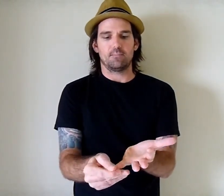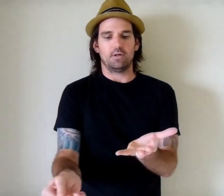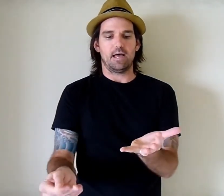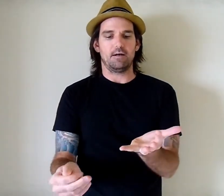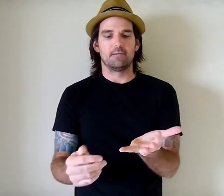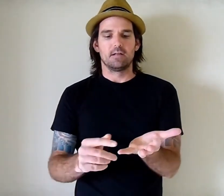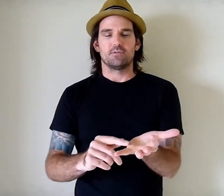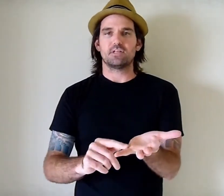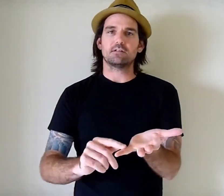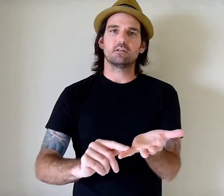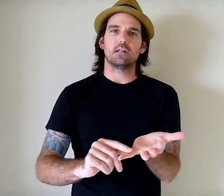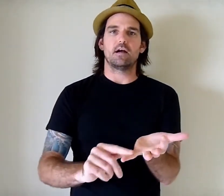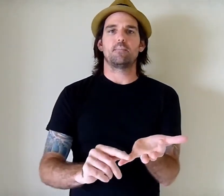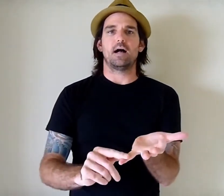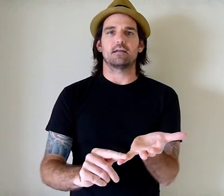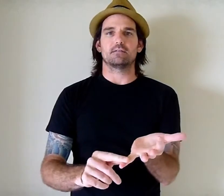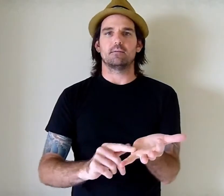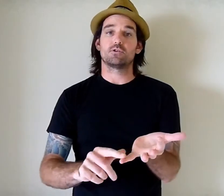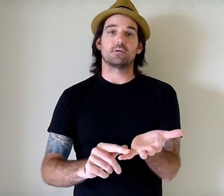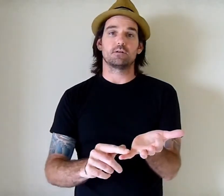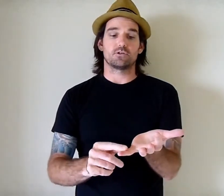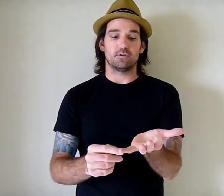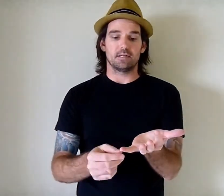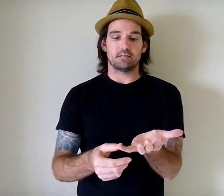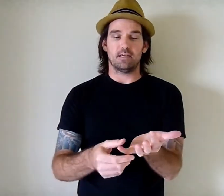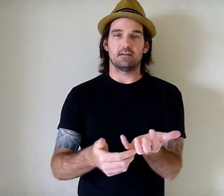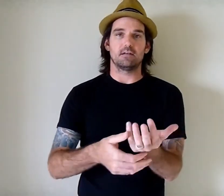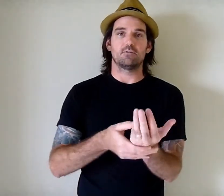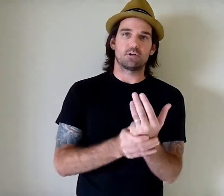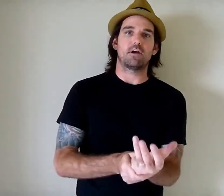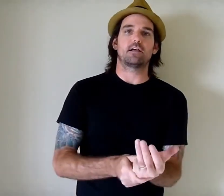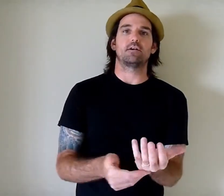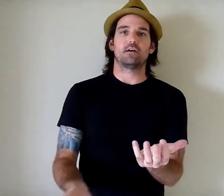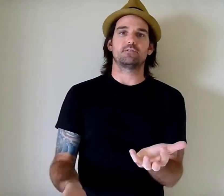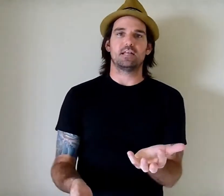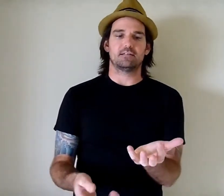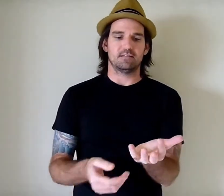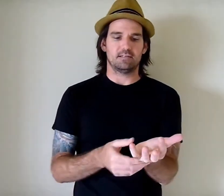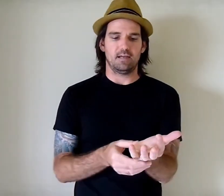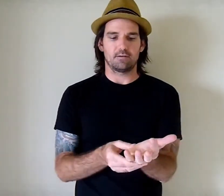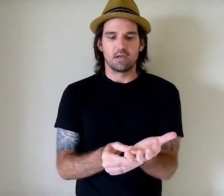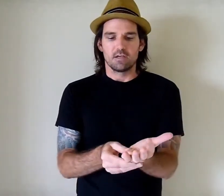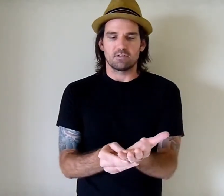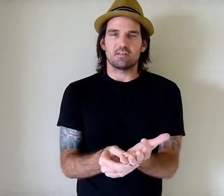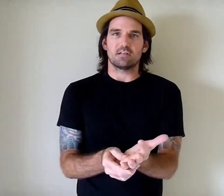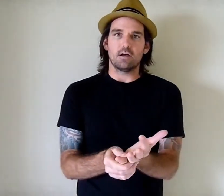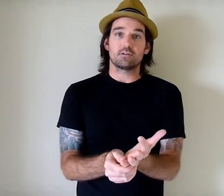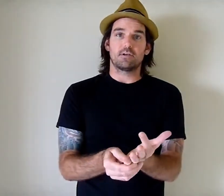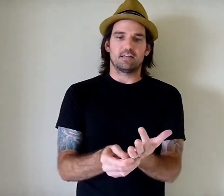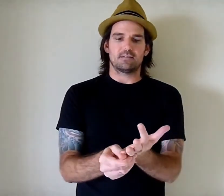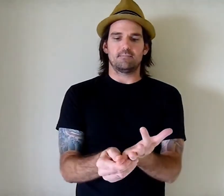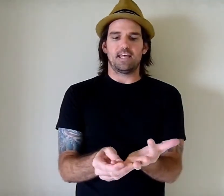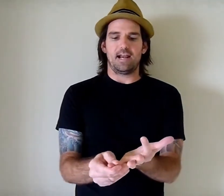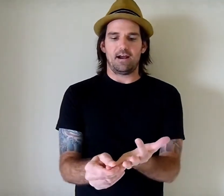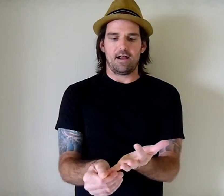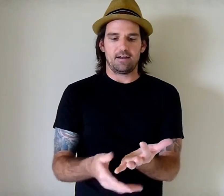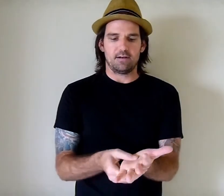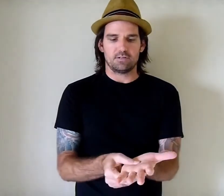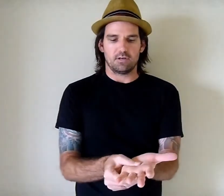and pull out. There's actually little air pockets in between your joints. And you know, when you crack your knuckles, that's the sound. So this also gets some of that air out of there. So you